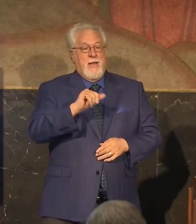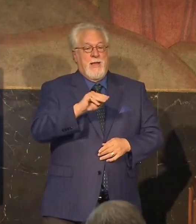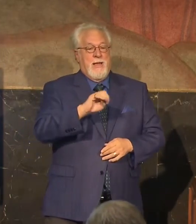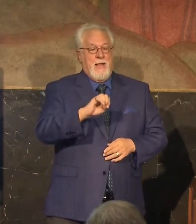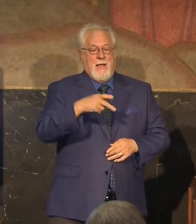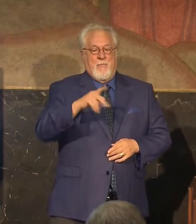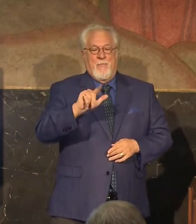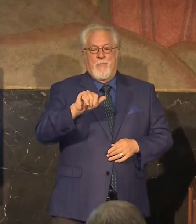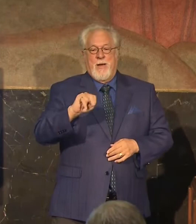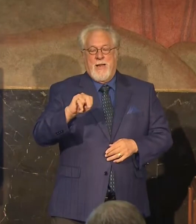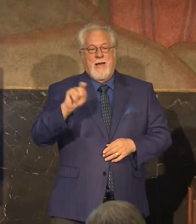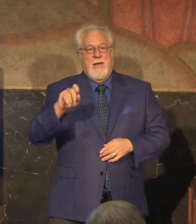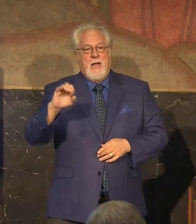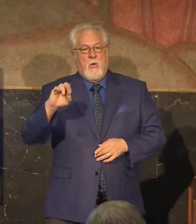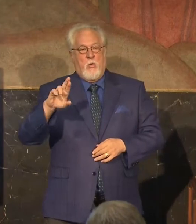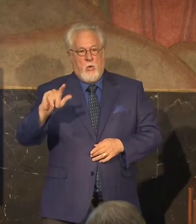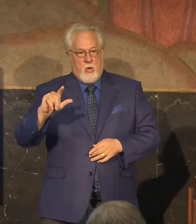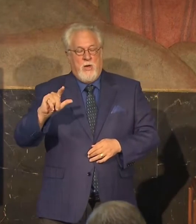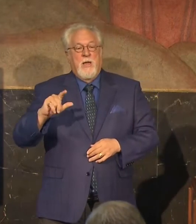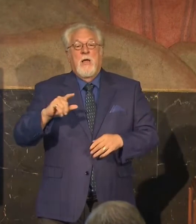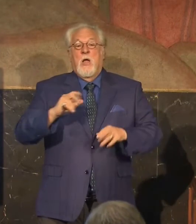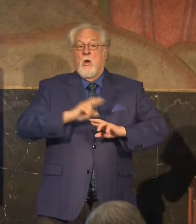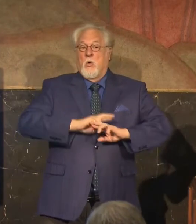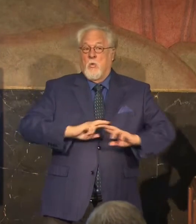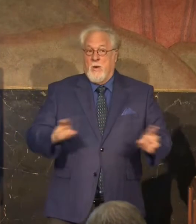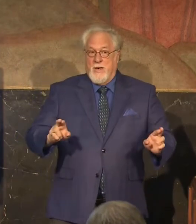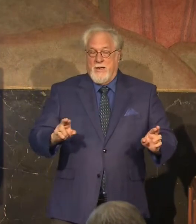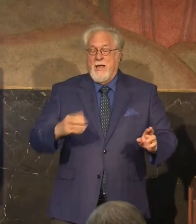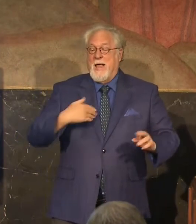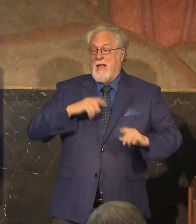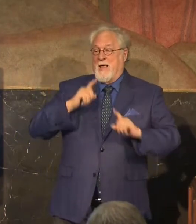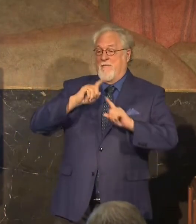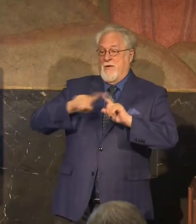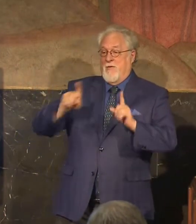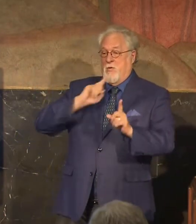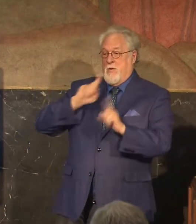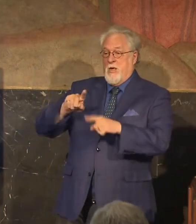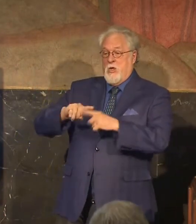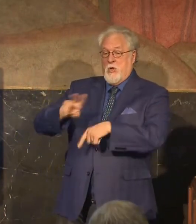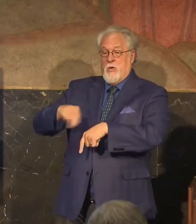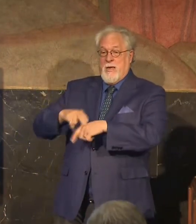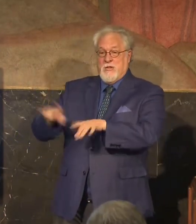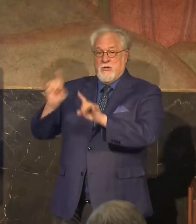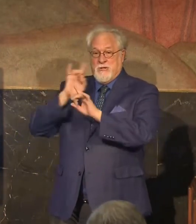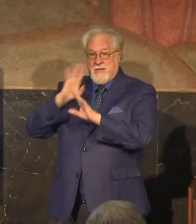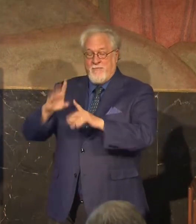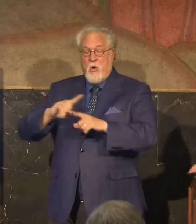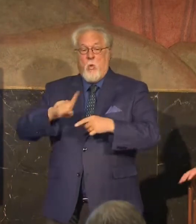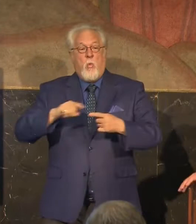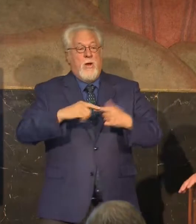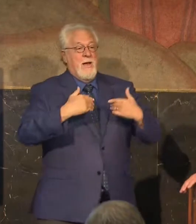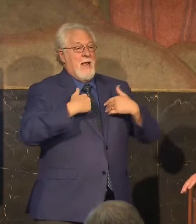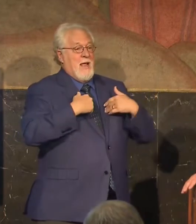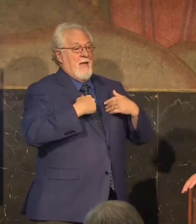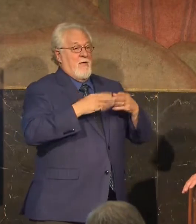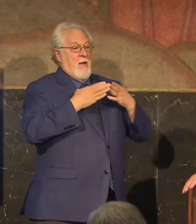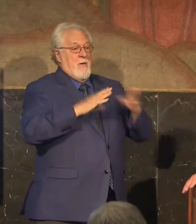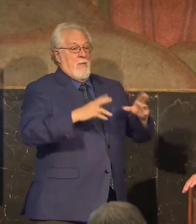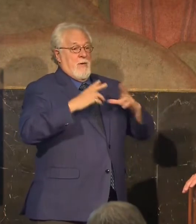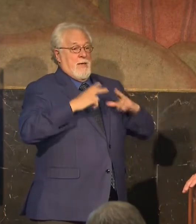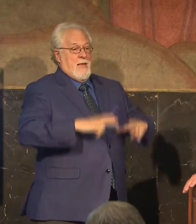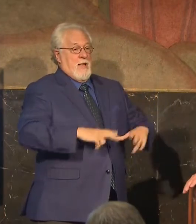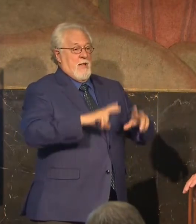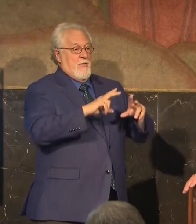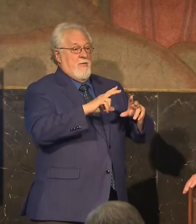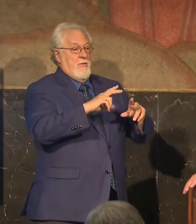There are differences between responding to a natural disaster when you have a public health emergency with COVID